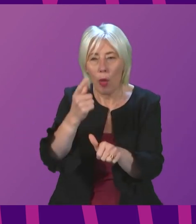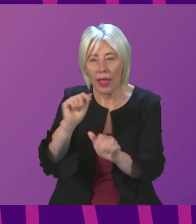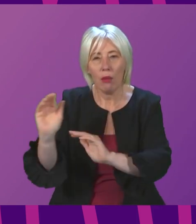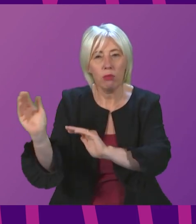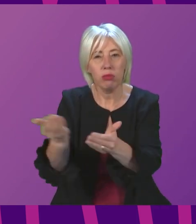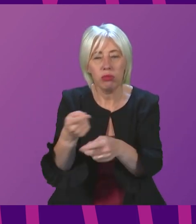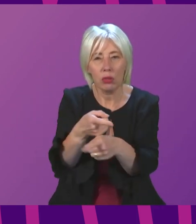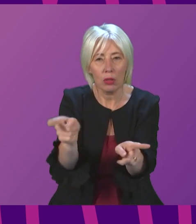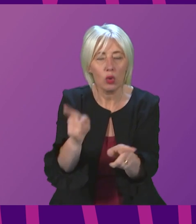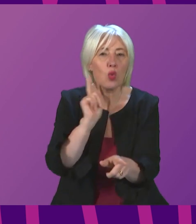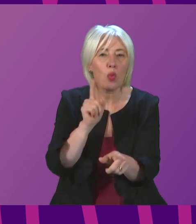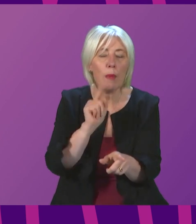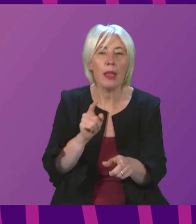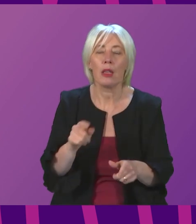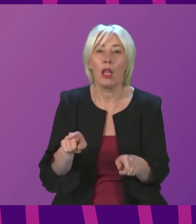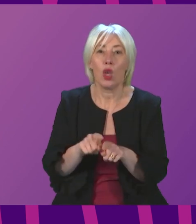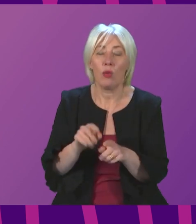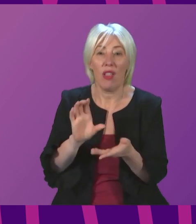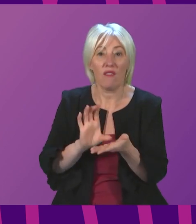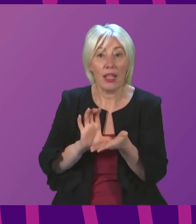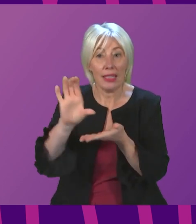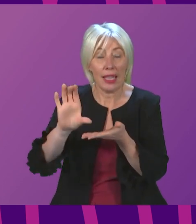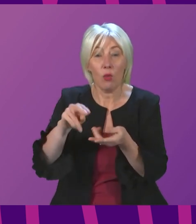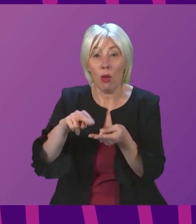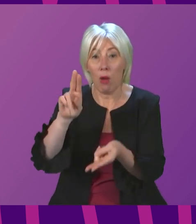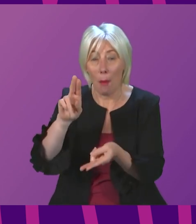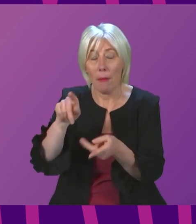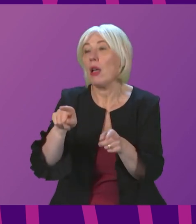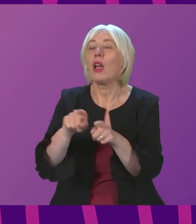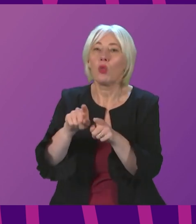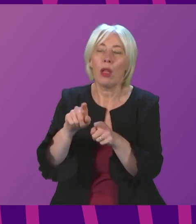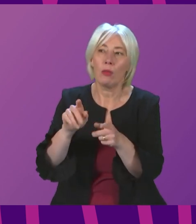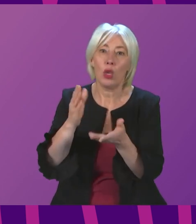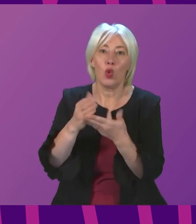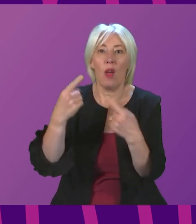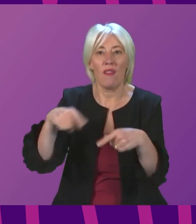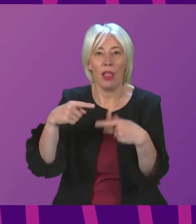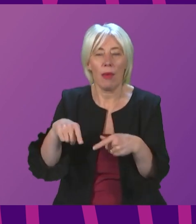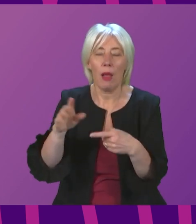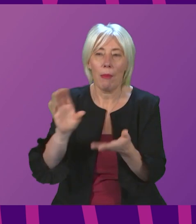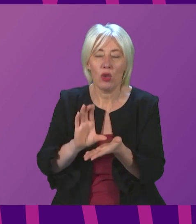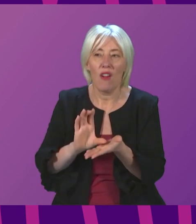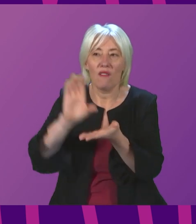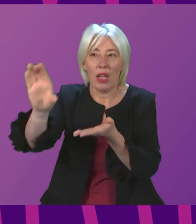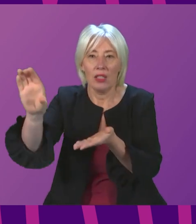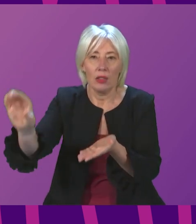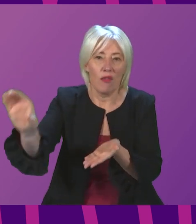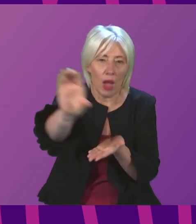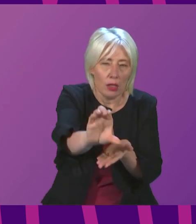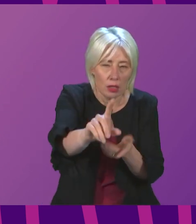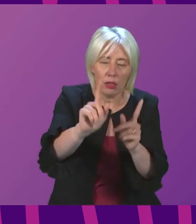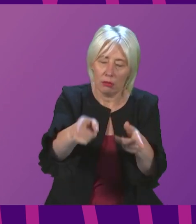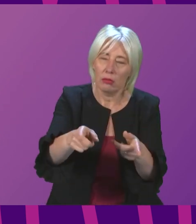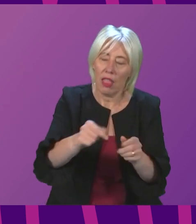women. We have increased the funding and are increasing over this Parliament the funding that is available, but ensuring that it gets to the services that